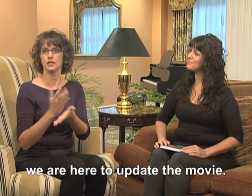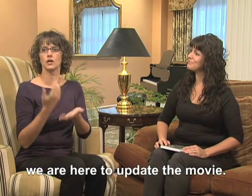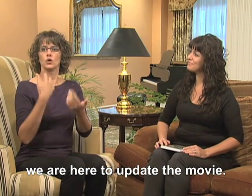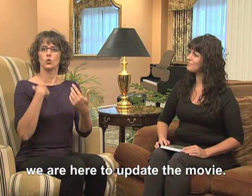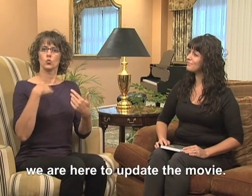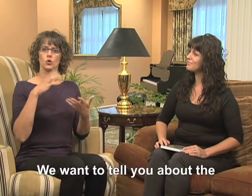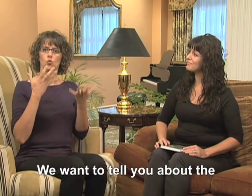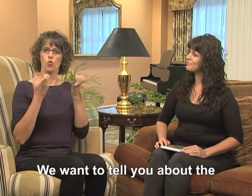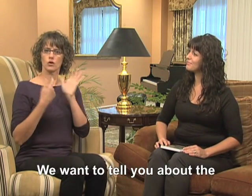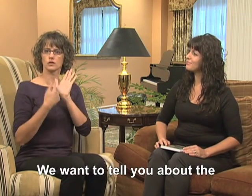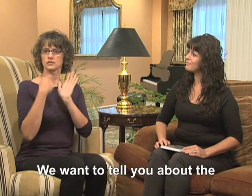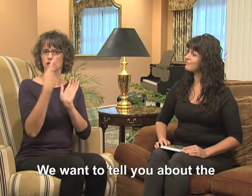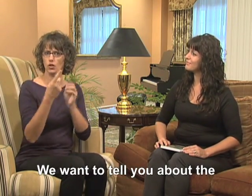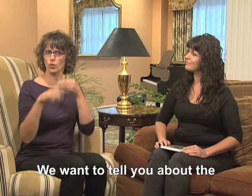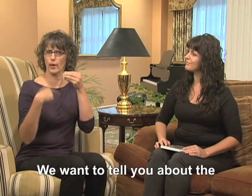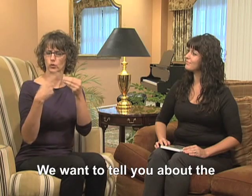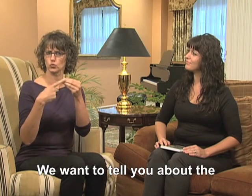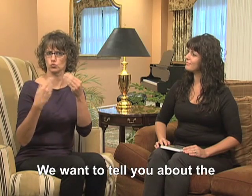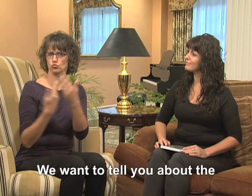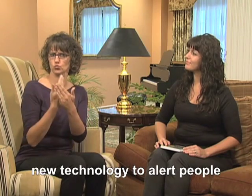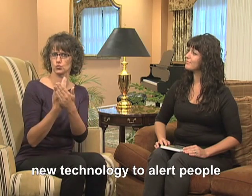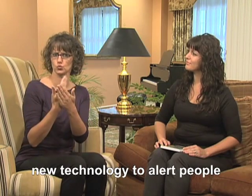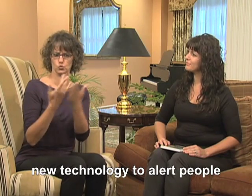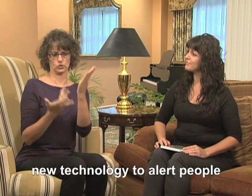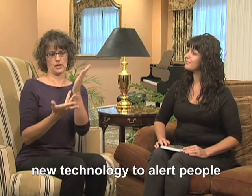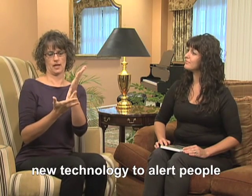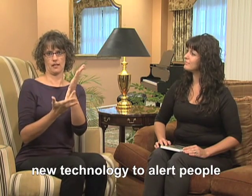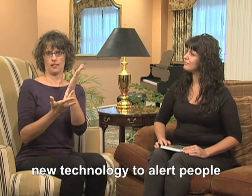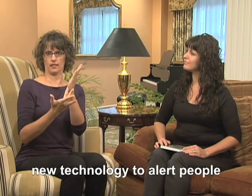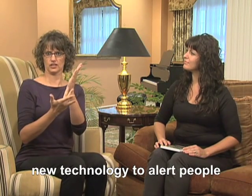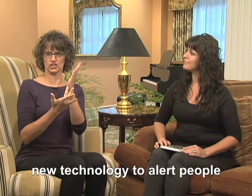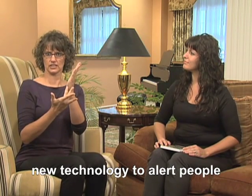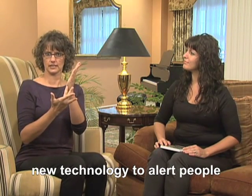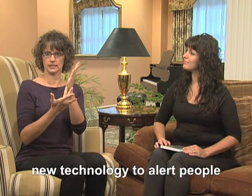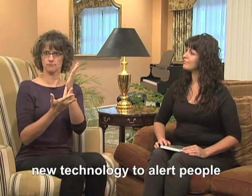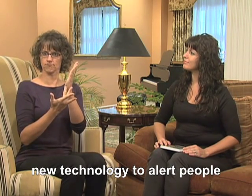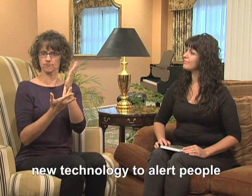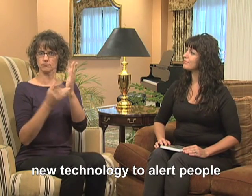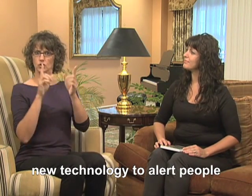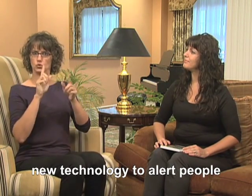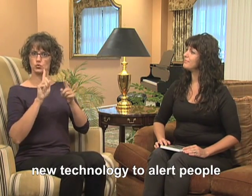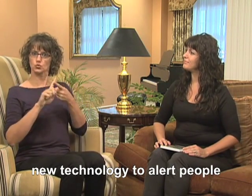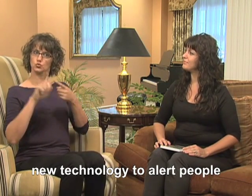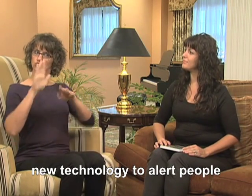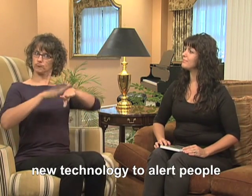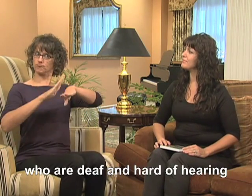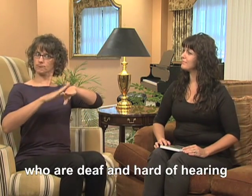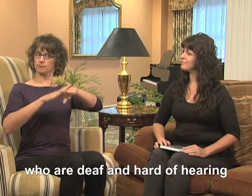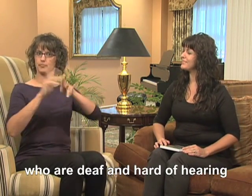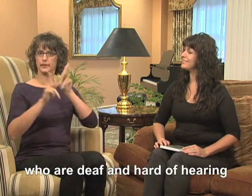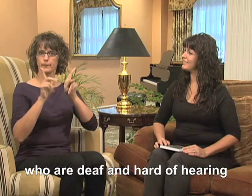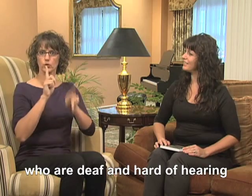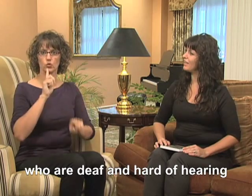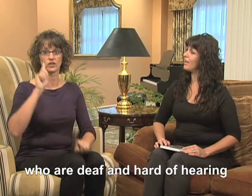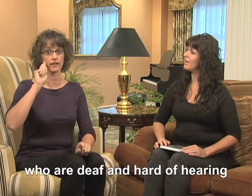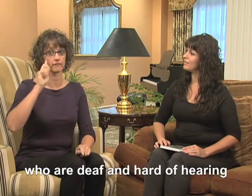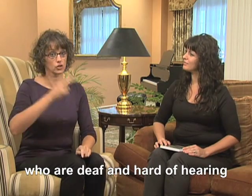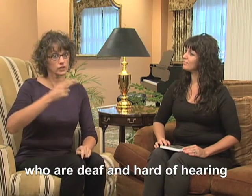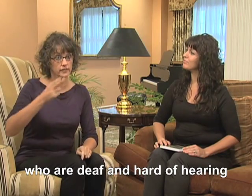We want to tell you about the new technology to alert people who are deaf and hard of